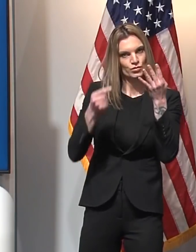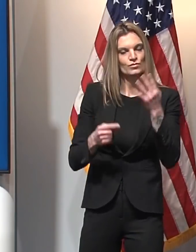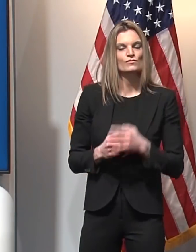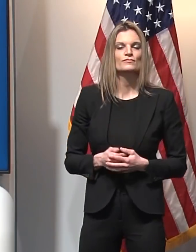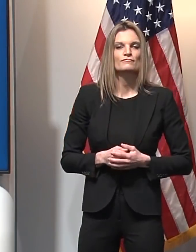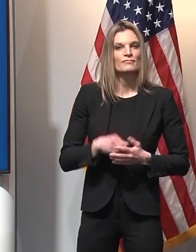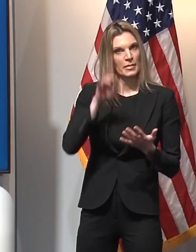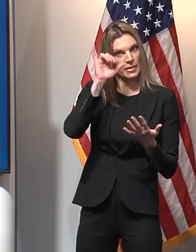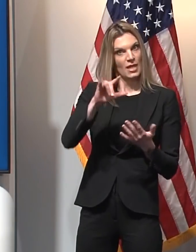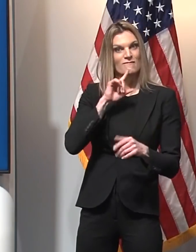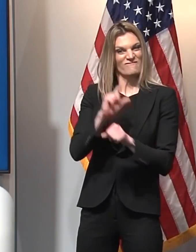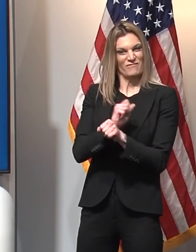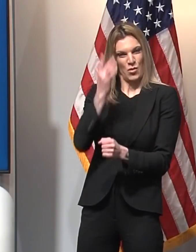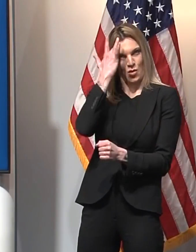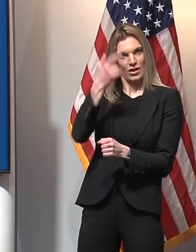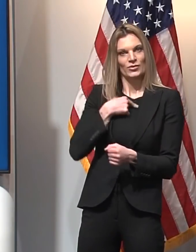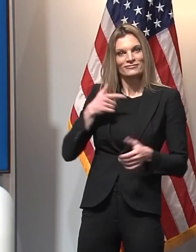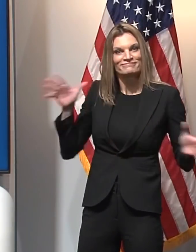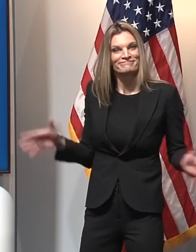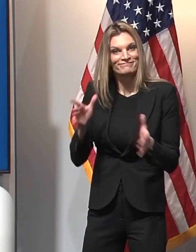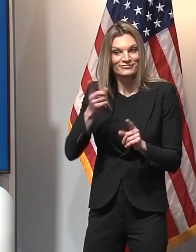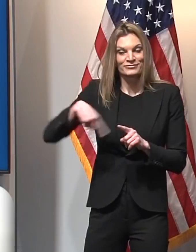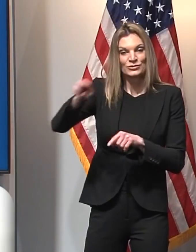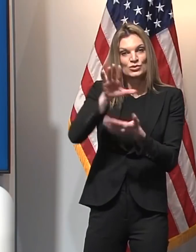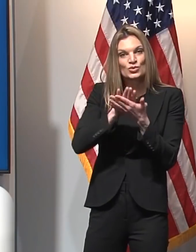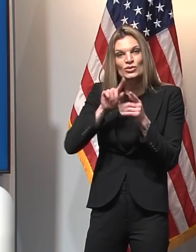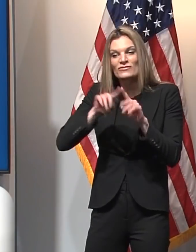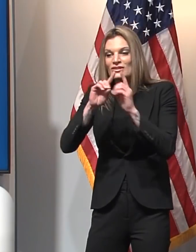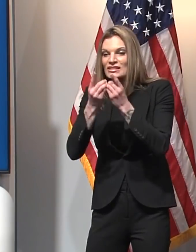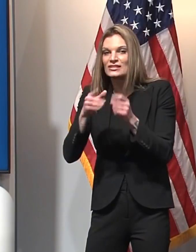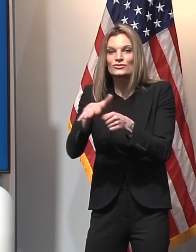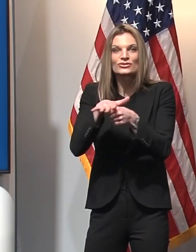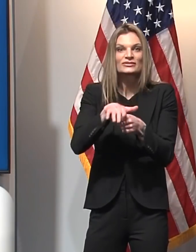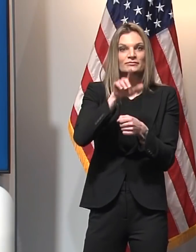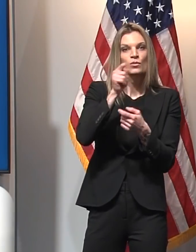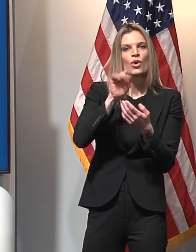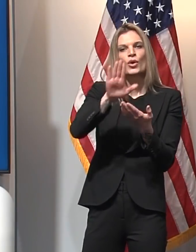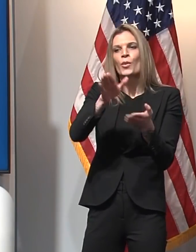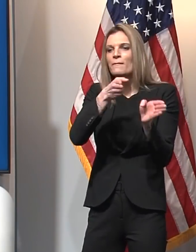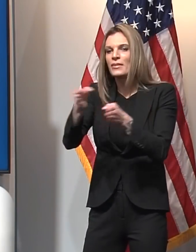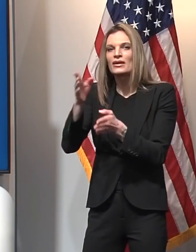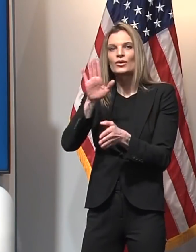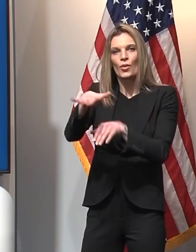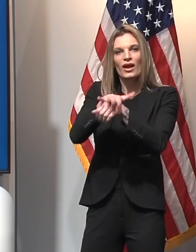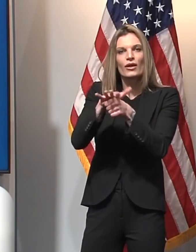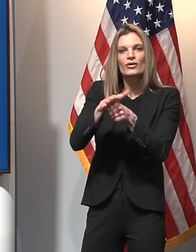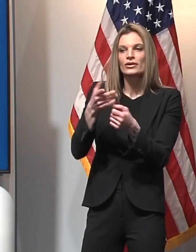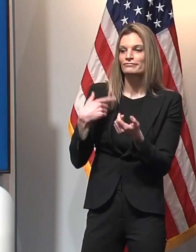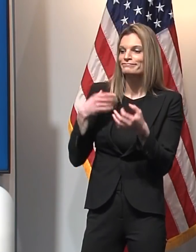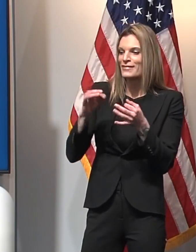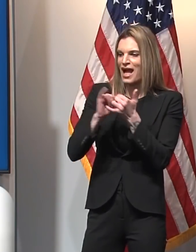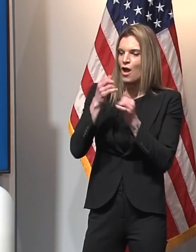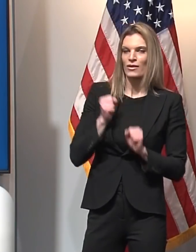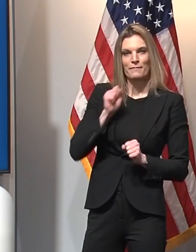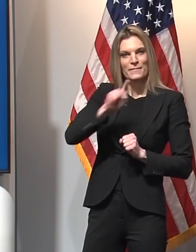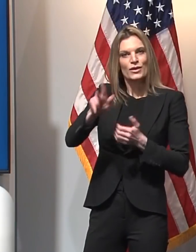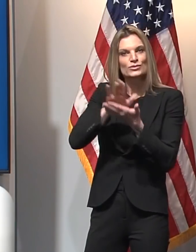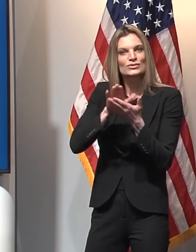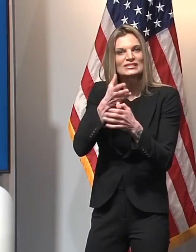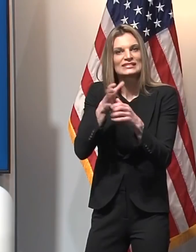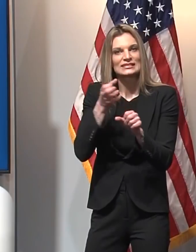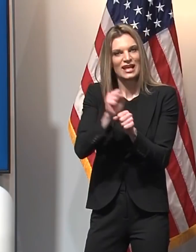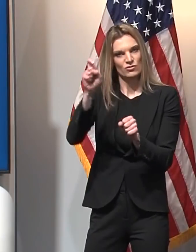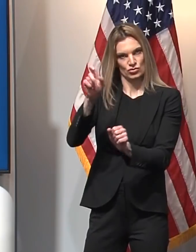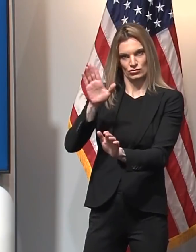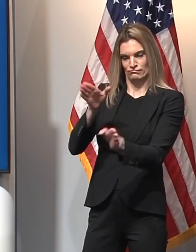continue to encourage all school districts to develop and implement their own plans to adopt an in-person learning option by